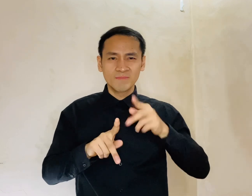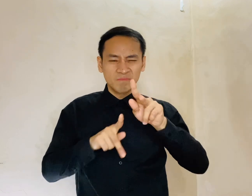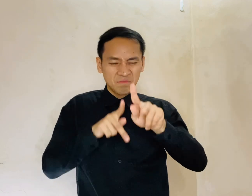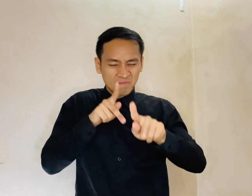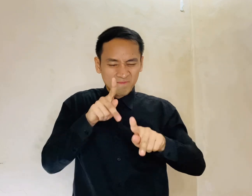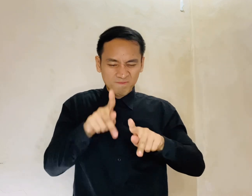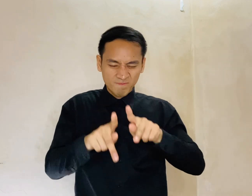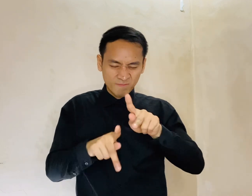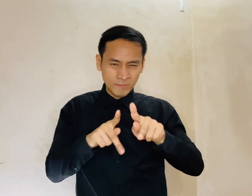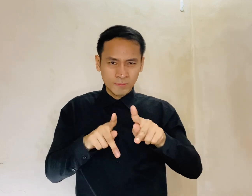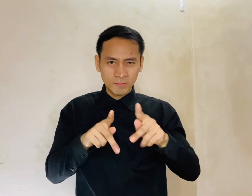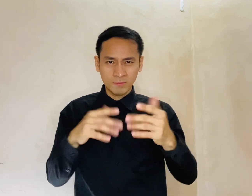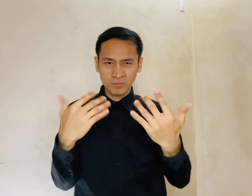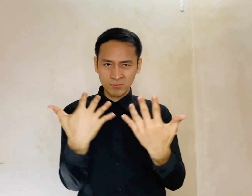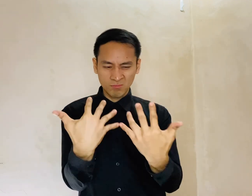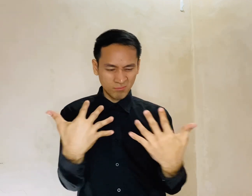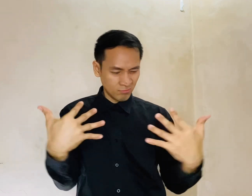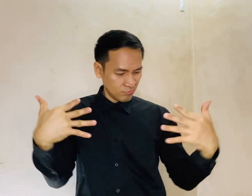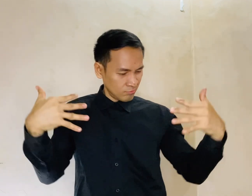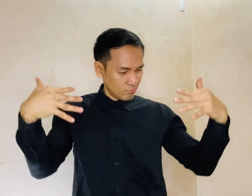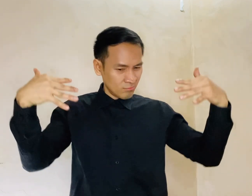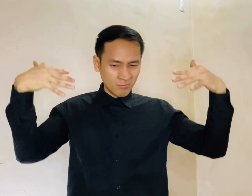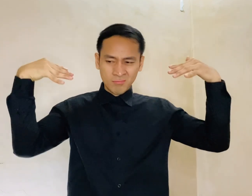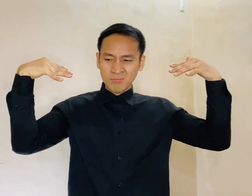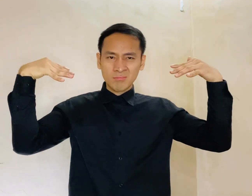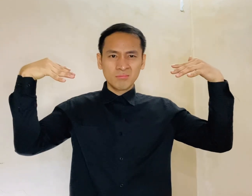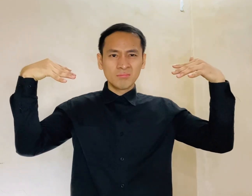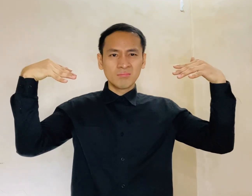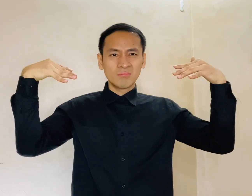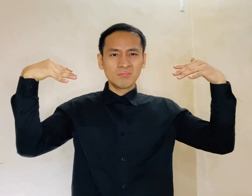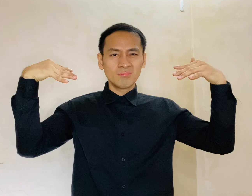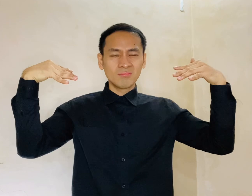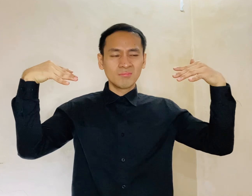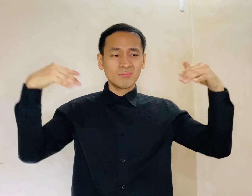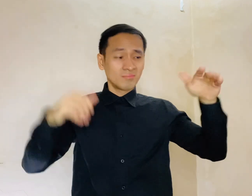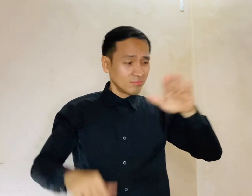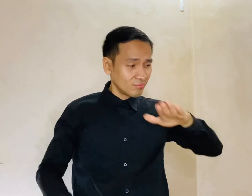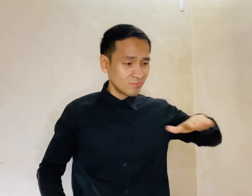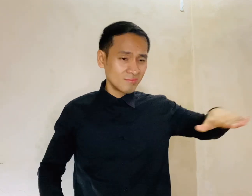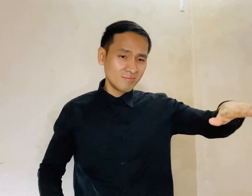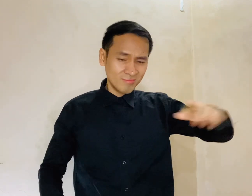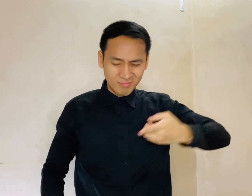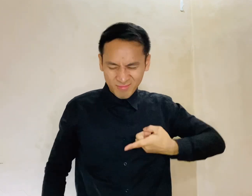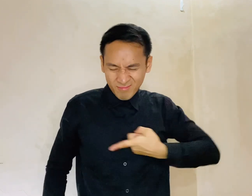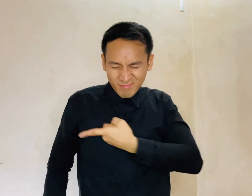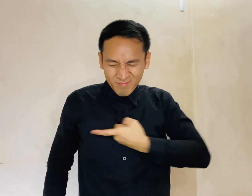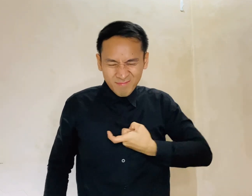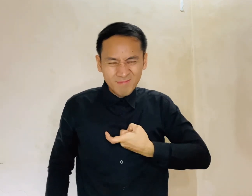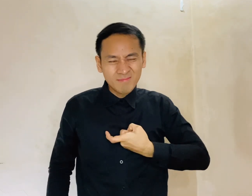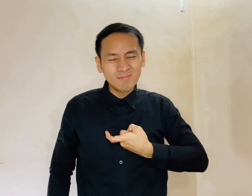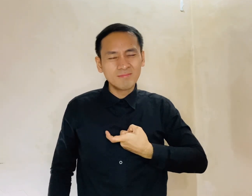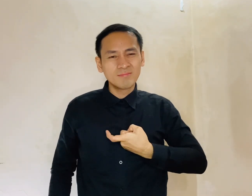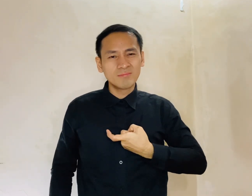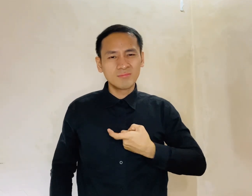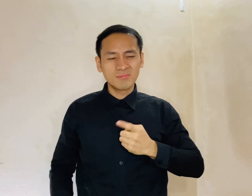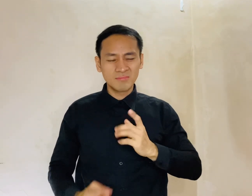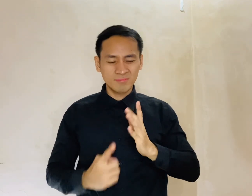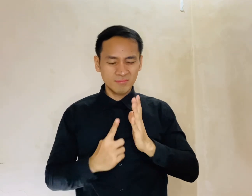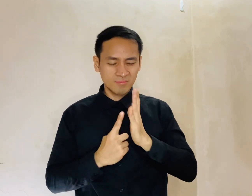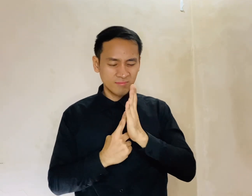people can be so cold They'll hurt you They'll desert